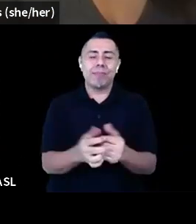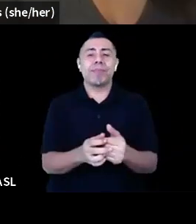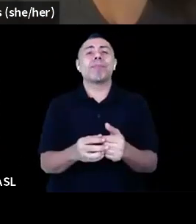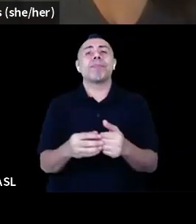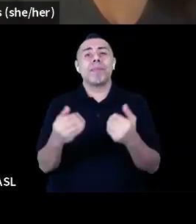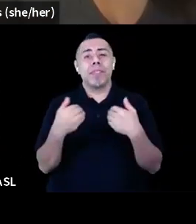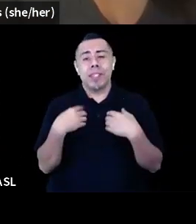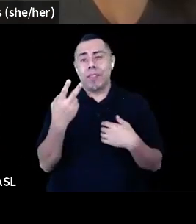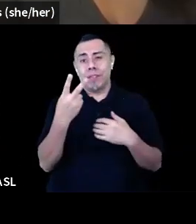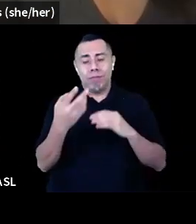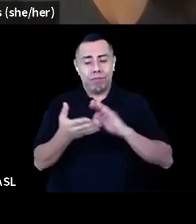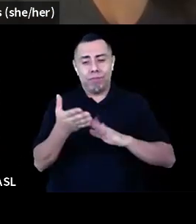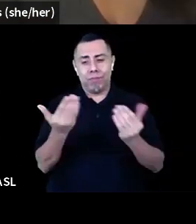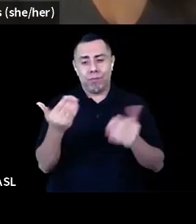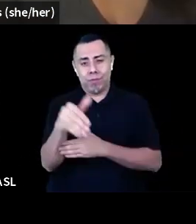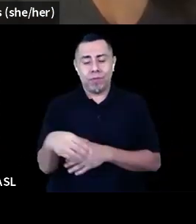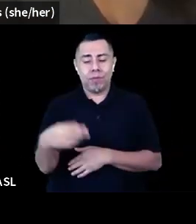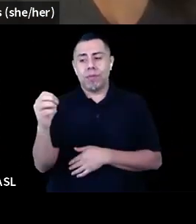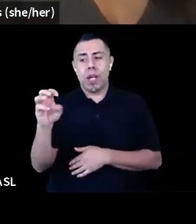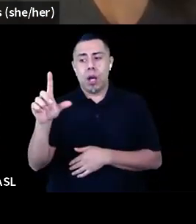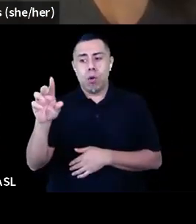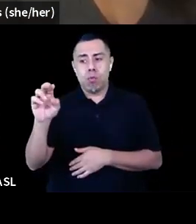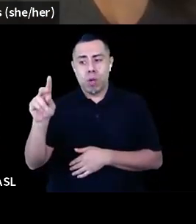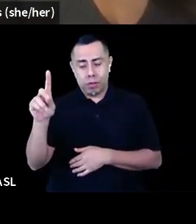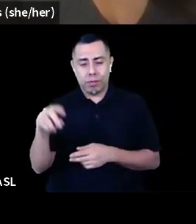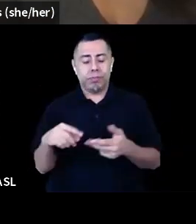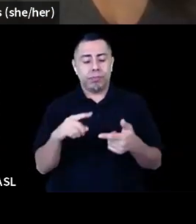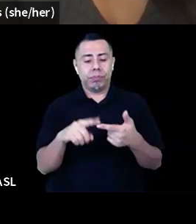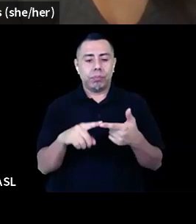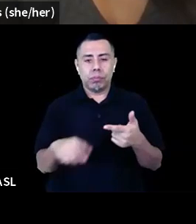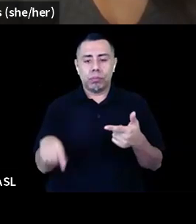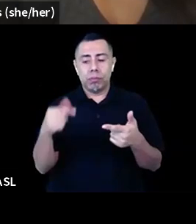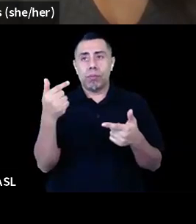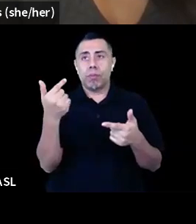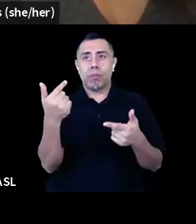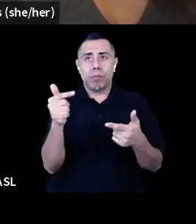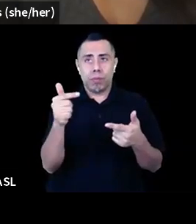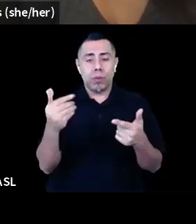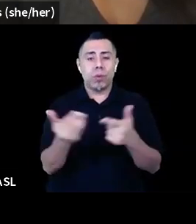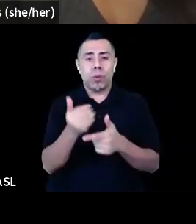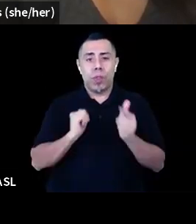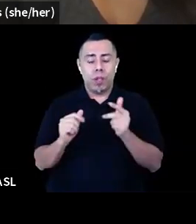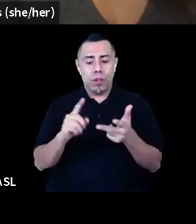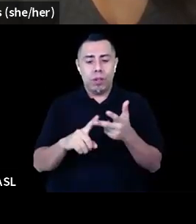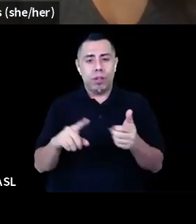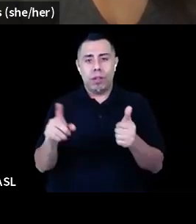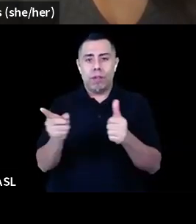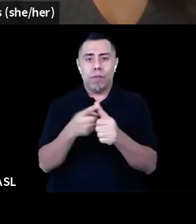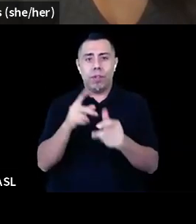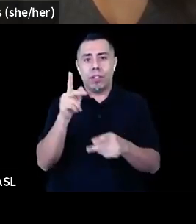with HowlRound and First Peoples Fund. Many, many thanks. We're thrilled to shout out the work that First Peoples Fund does. We're hosting